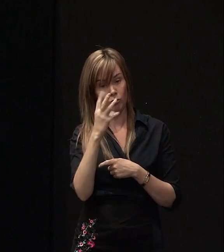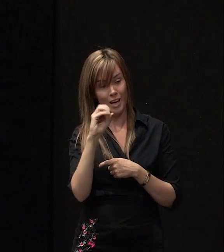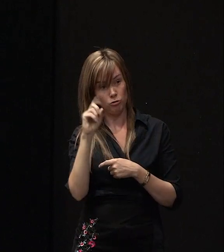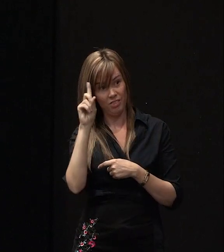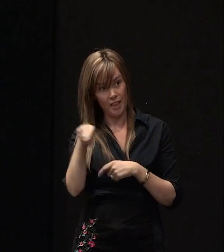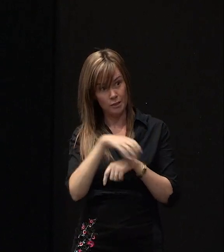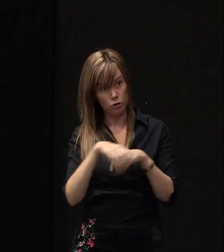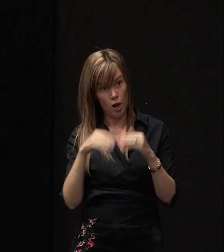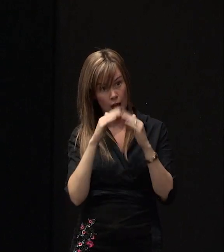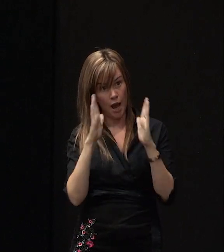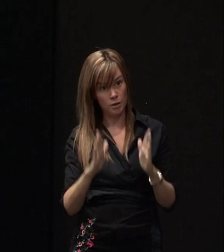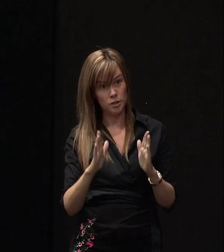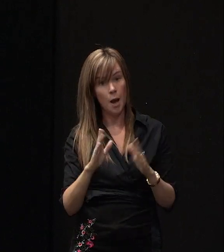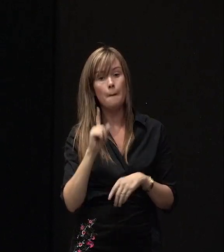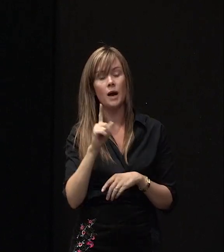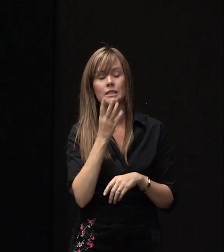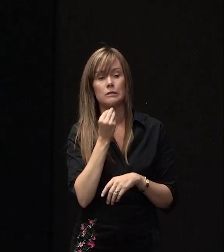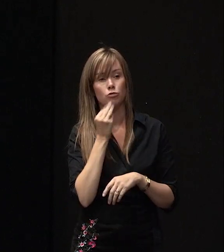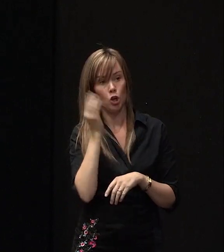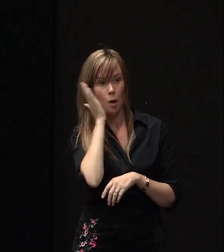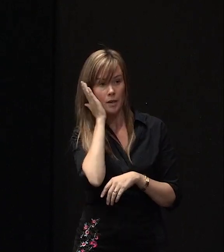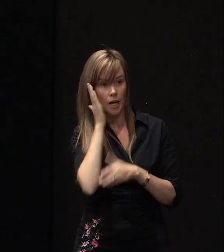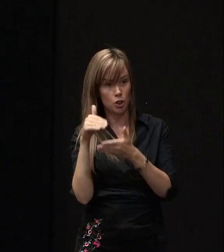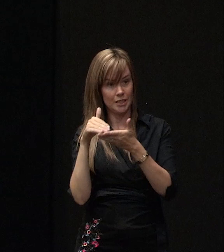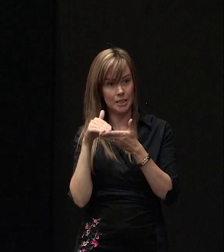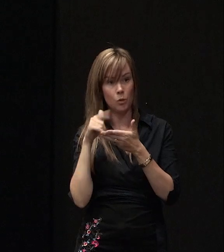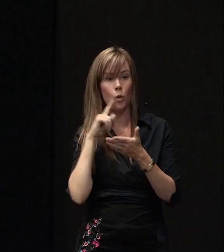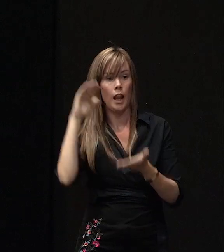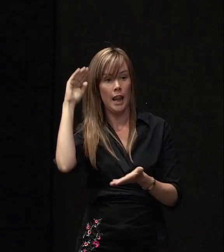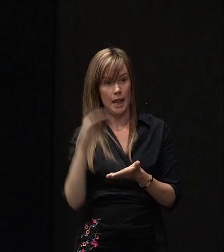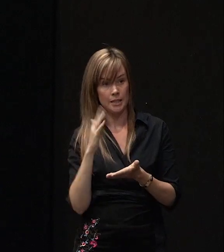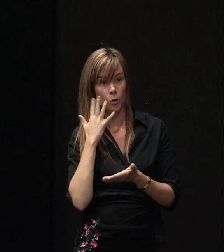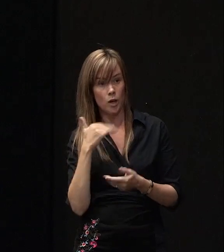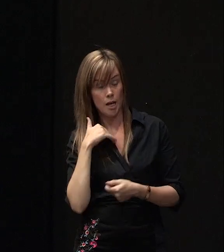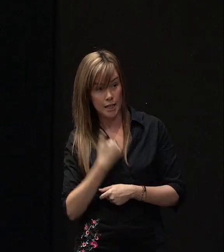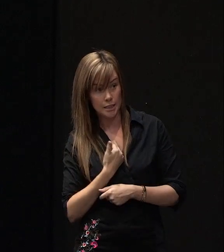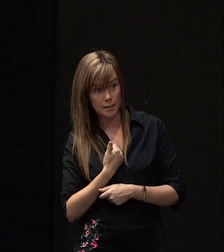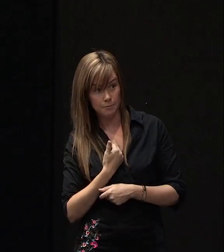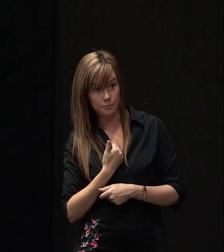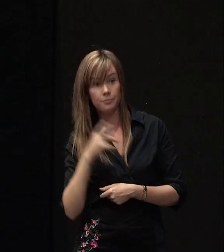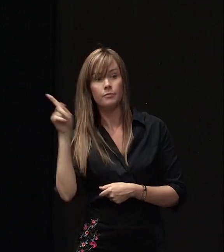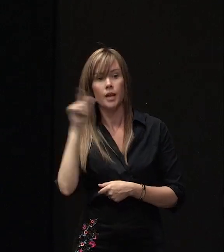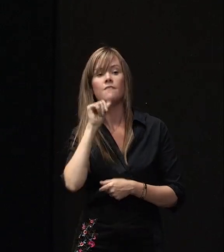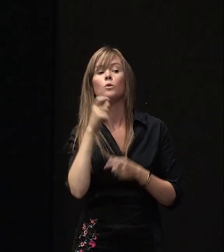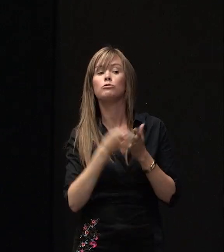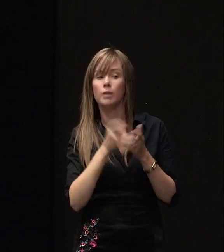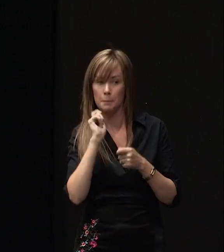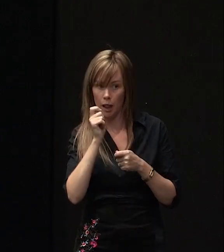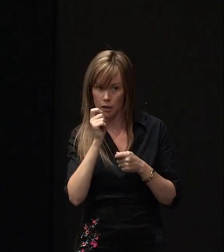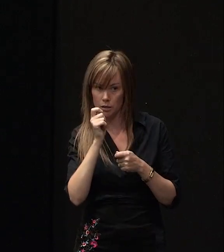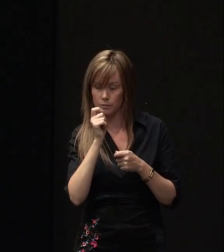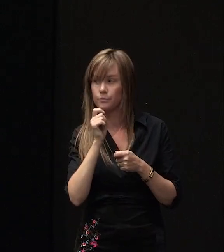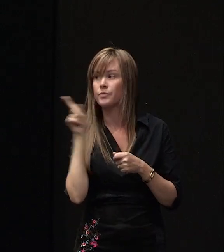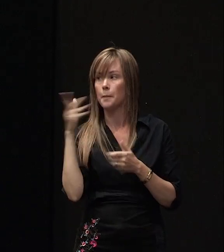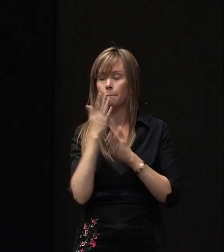but I'm going to get less temporary accommodation assistance when I need it. If it's a rebuild. If it was a rebuild and therefore you'd be